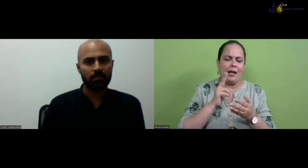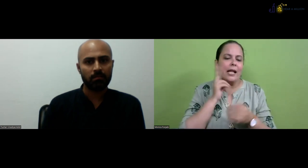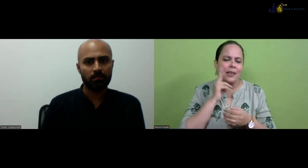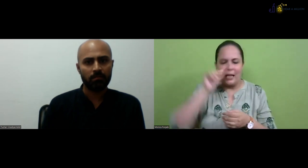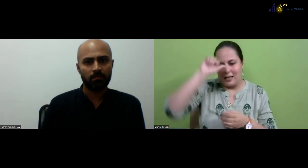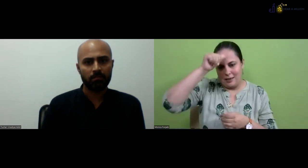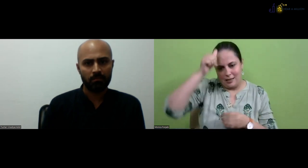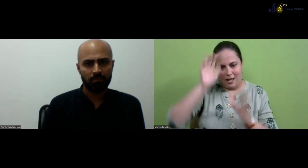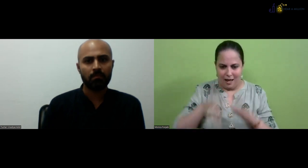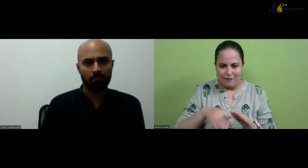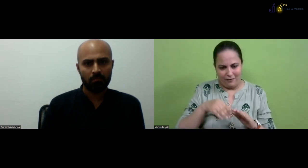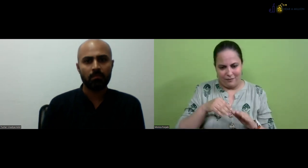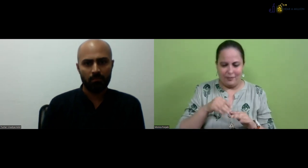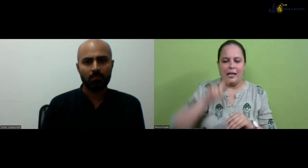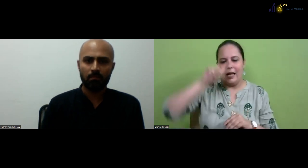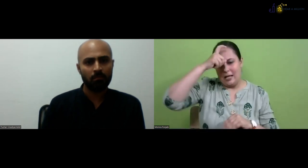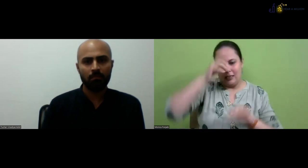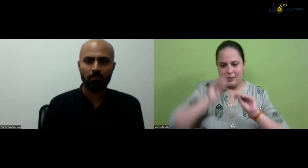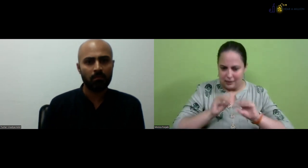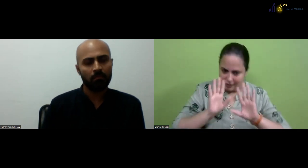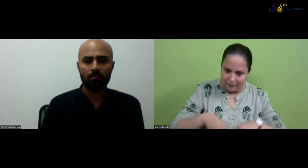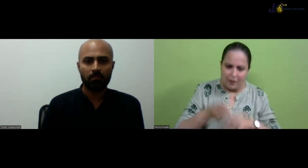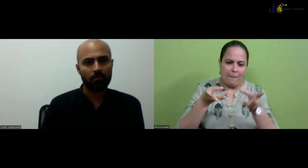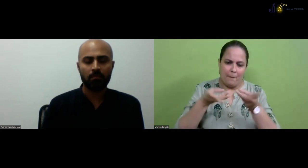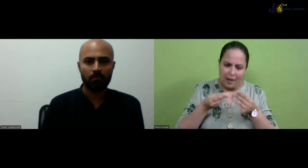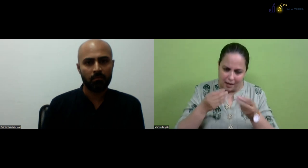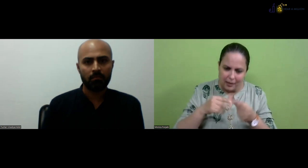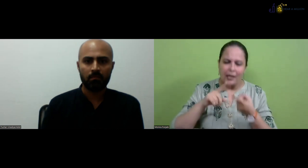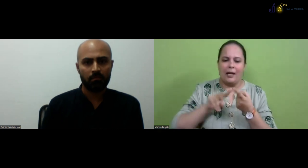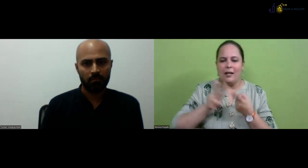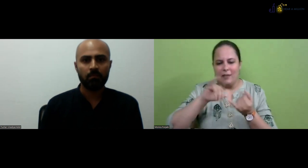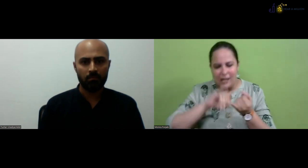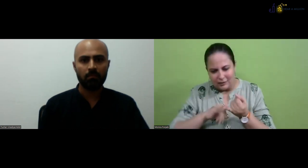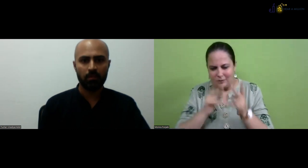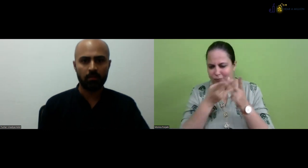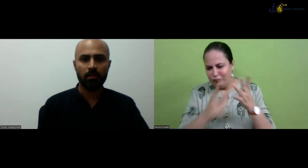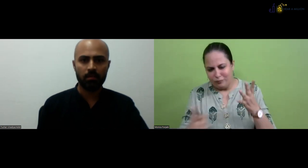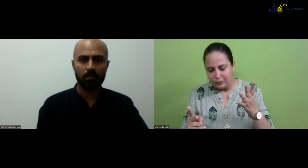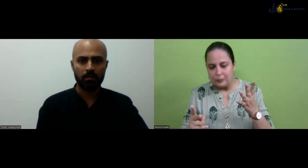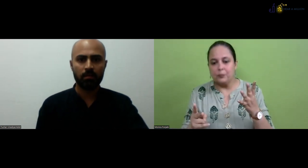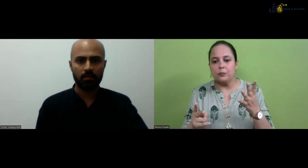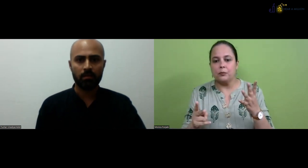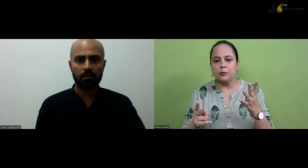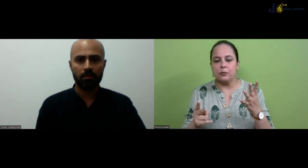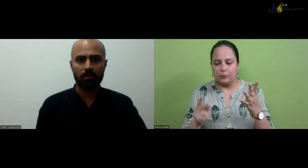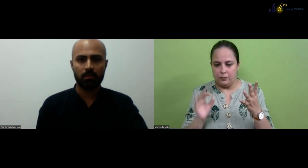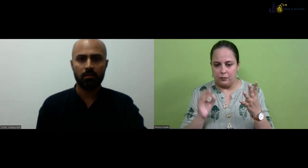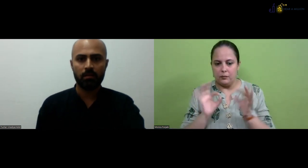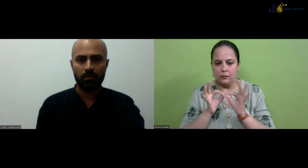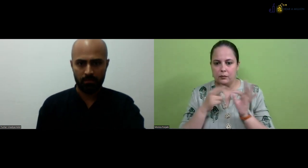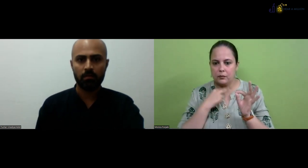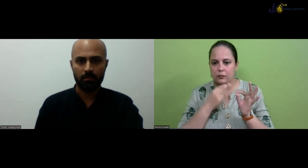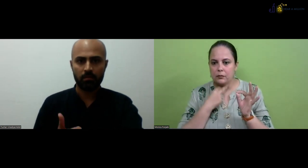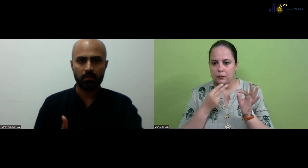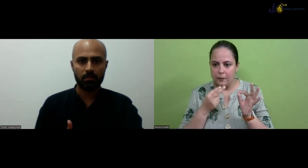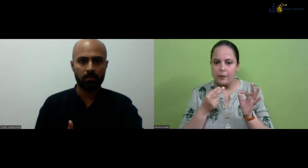So before that, you know, we have a Hindi language also. We used to teach the mathematics, EBS, all of the academic